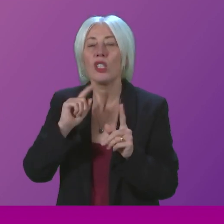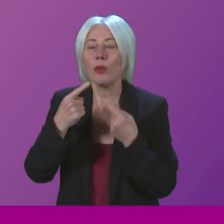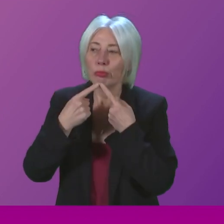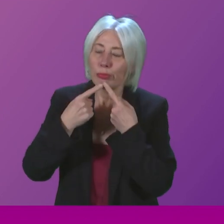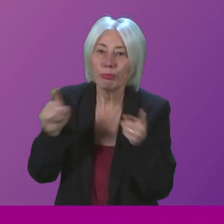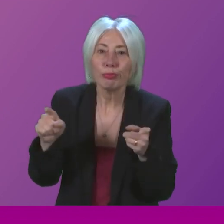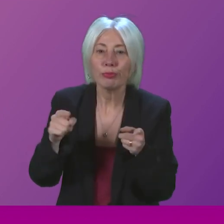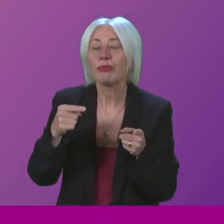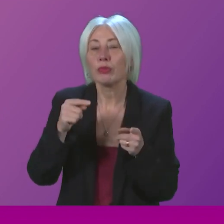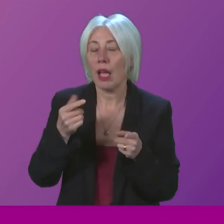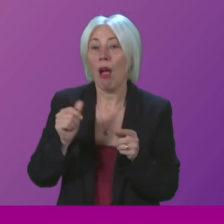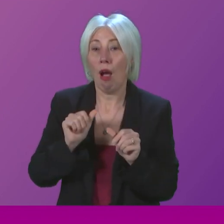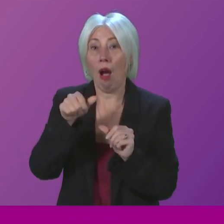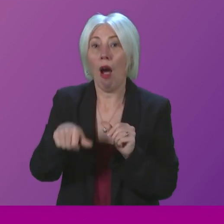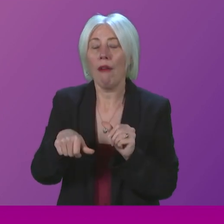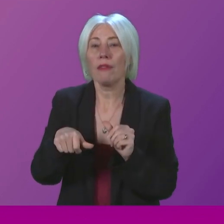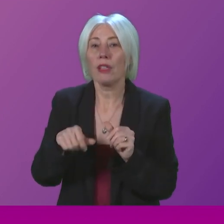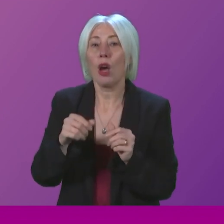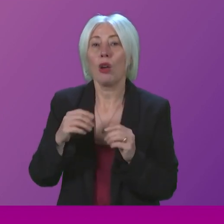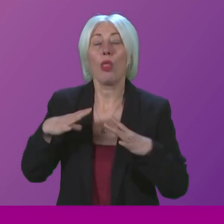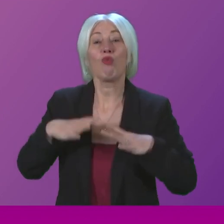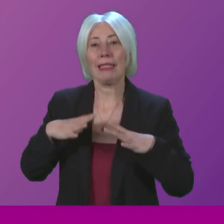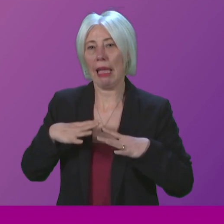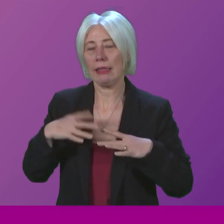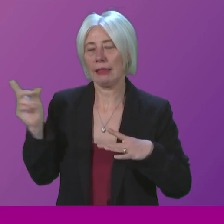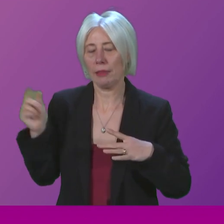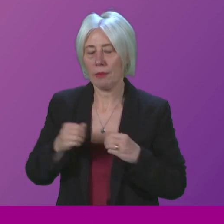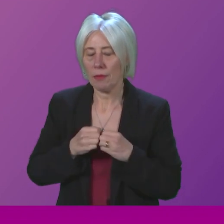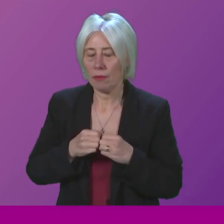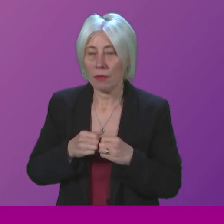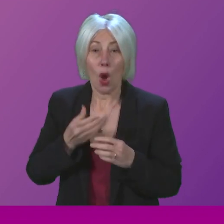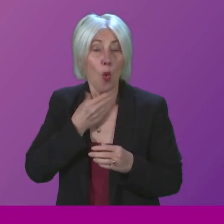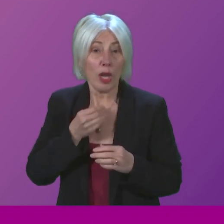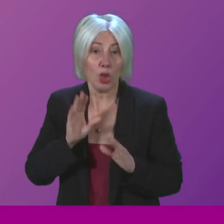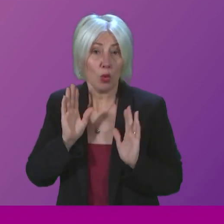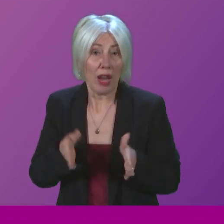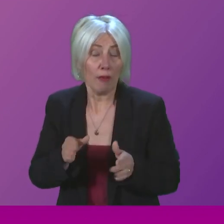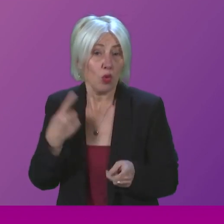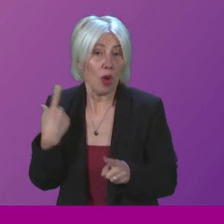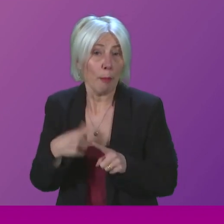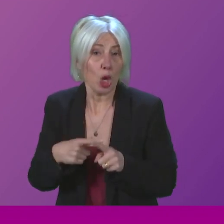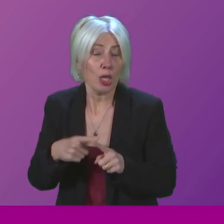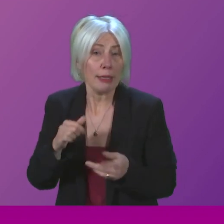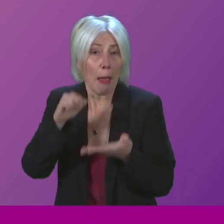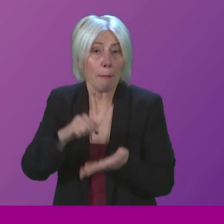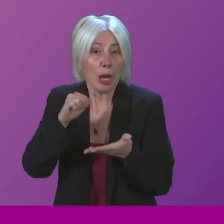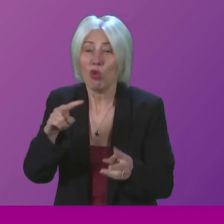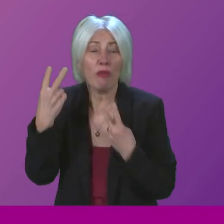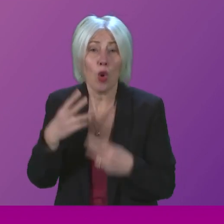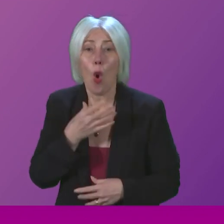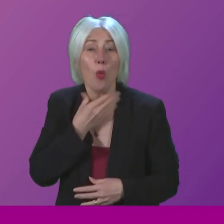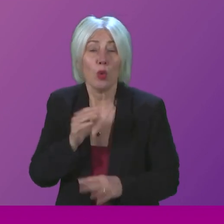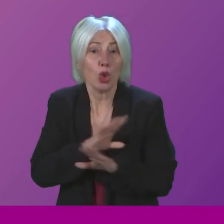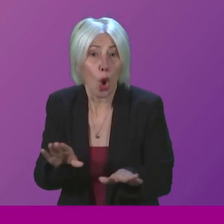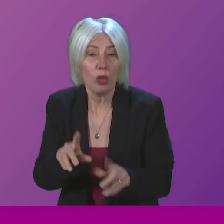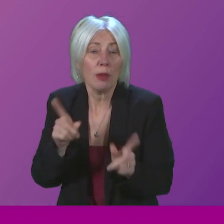that to Parliament following the recess. I wish we were not having to undertake an emergency budget review. We are having to do